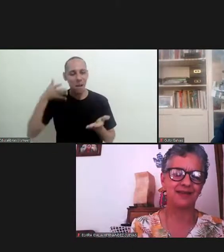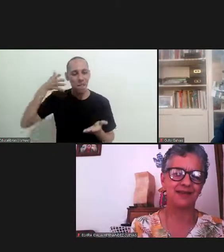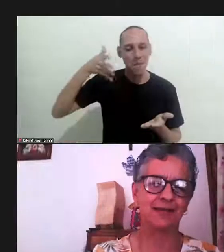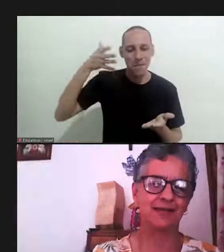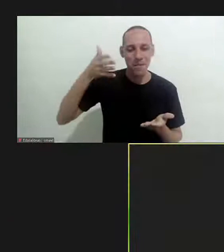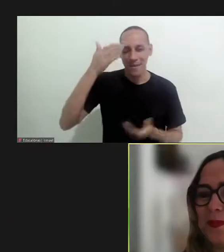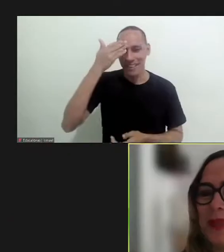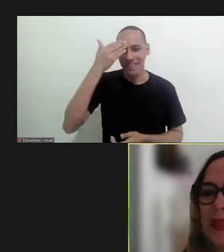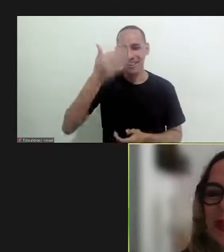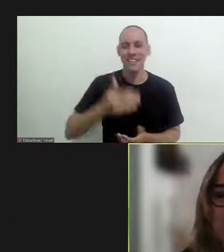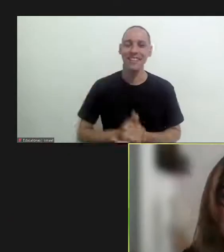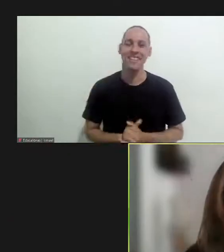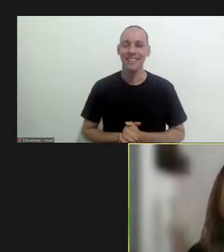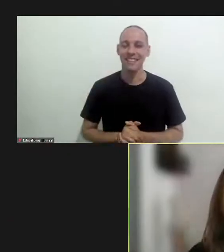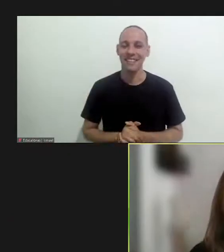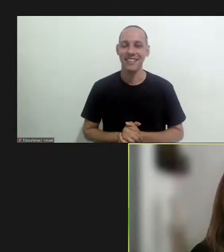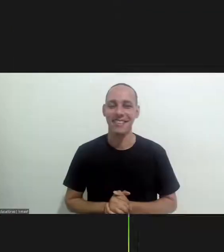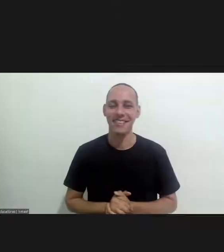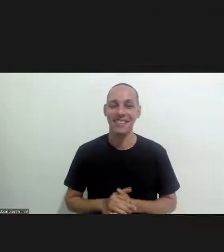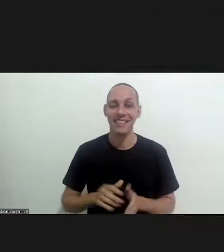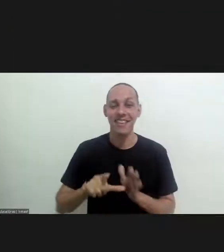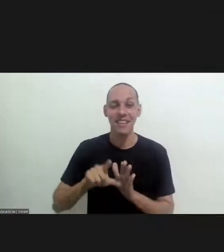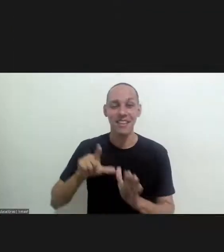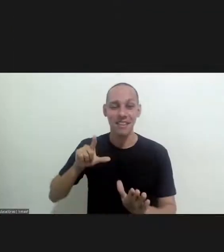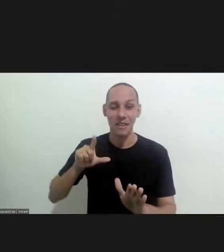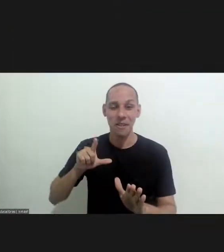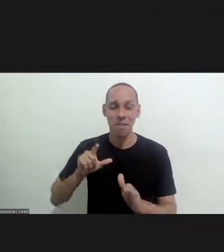thank you very much guto and our speakers